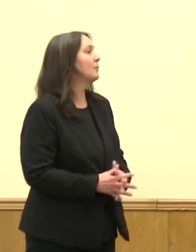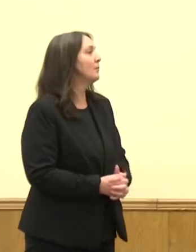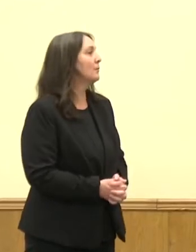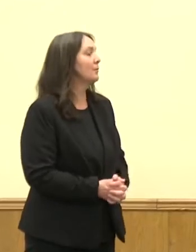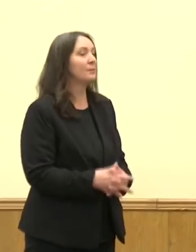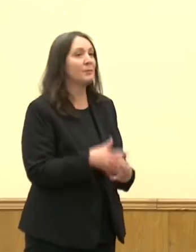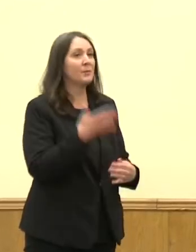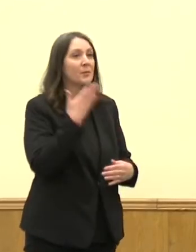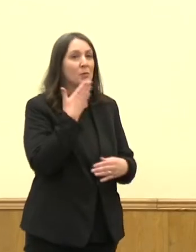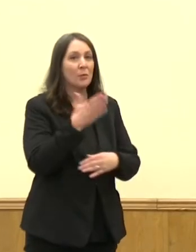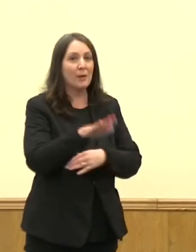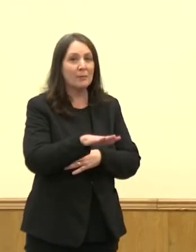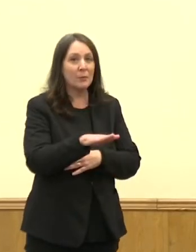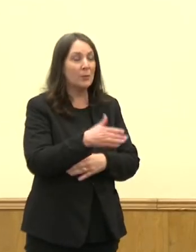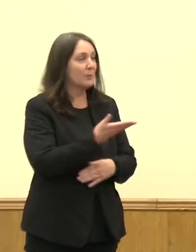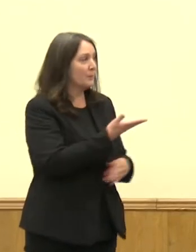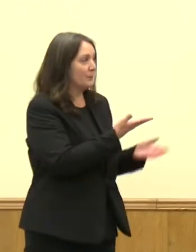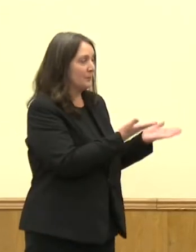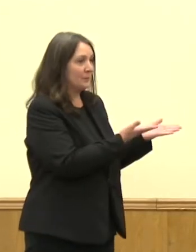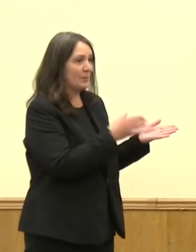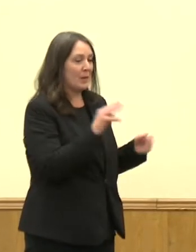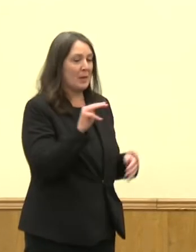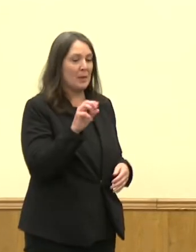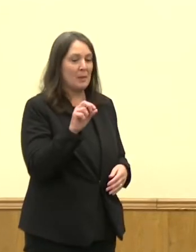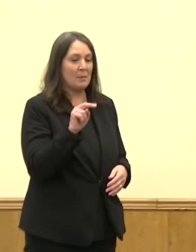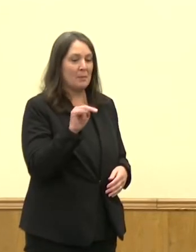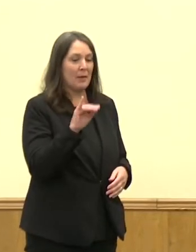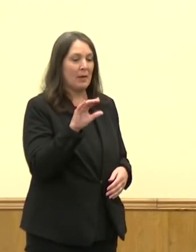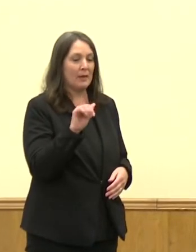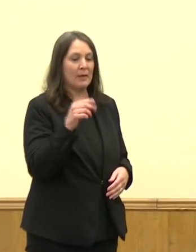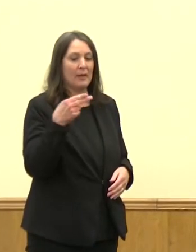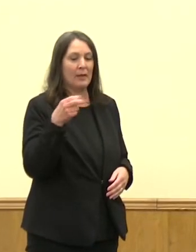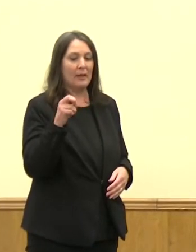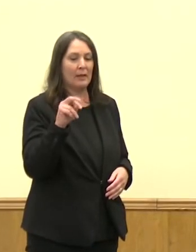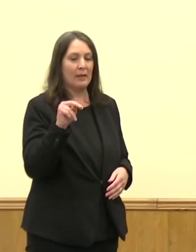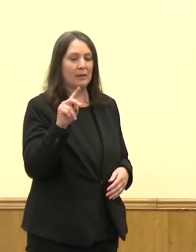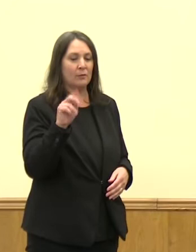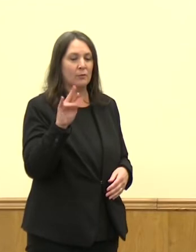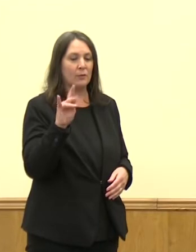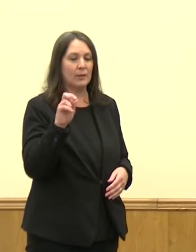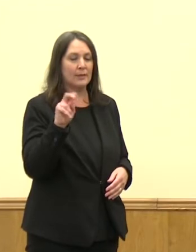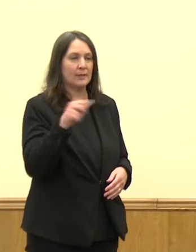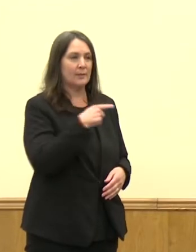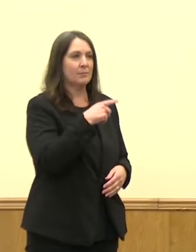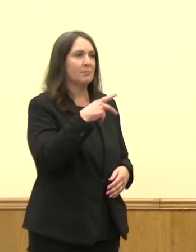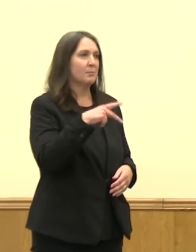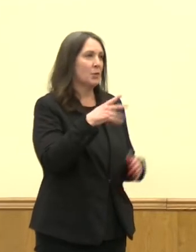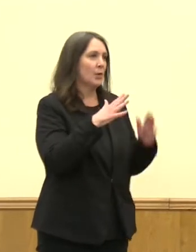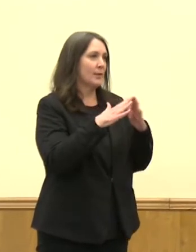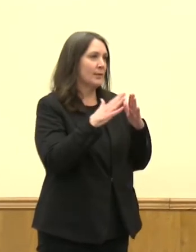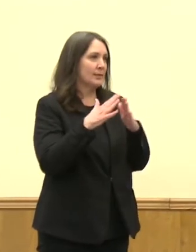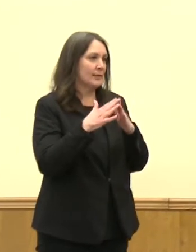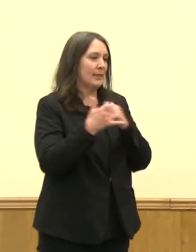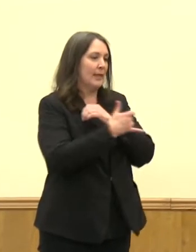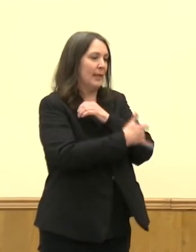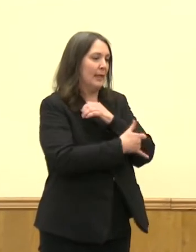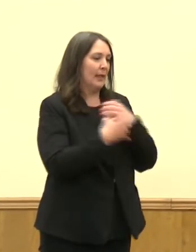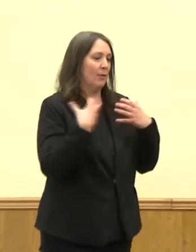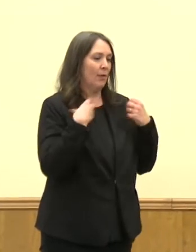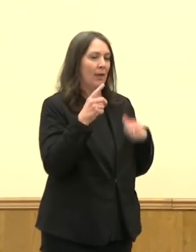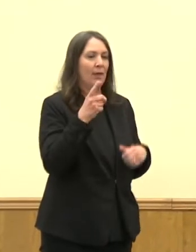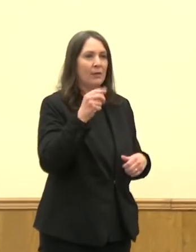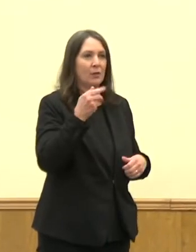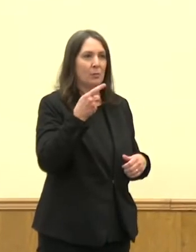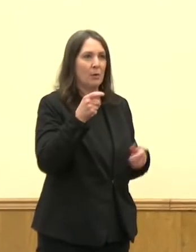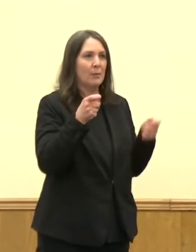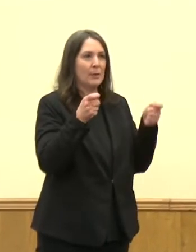Good afternoon. I'm Monica Hendrickson, Public Health Administrator for Peoria City County Health Department, and welcome to the Tri-County